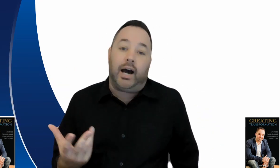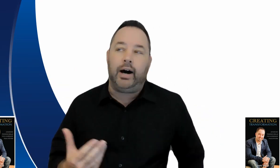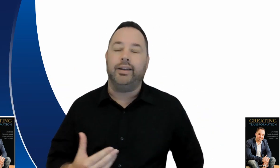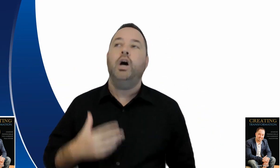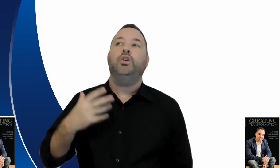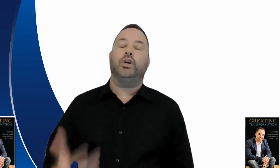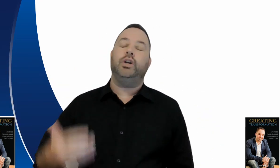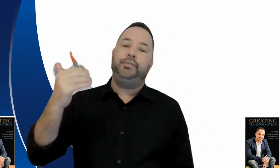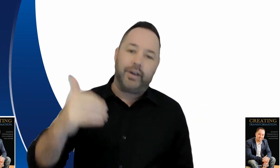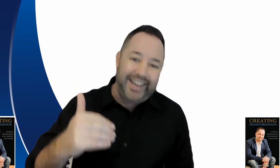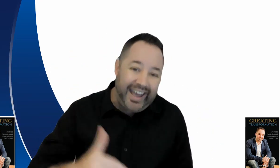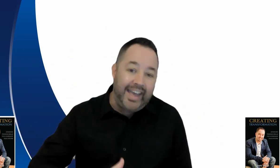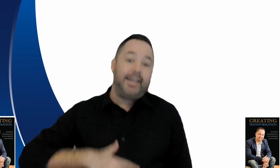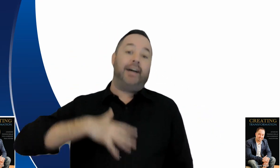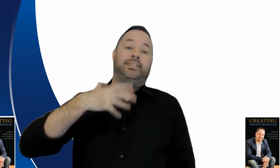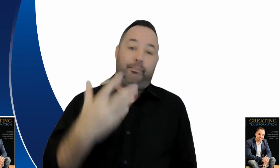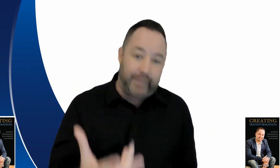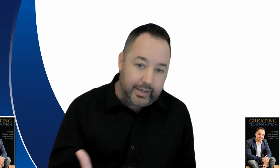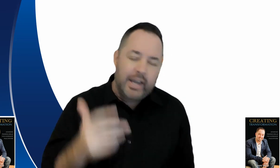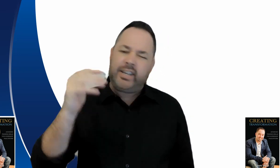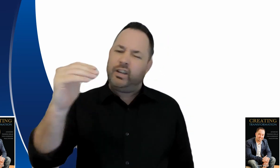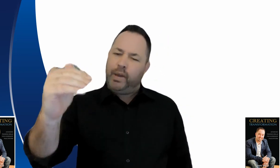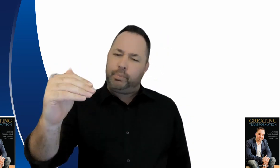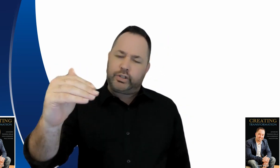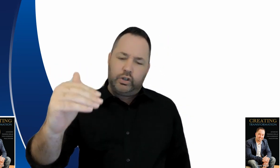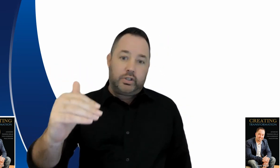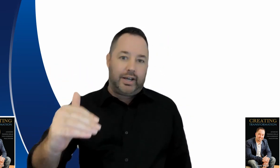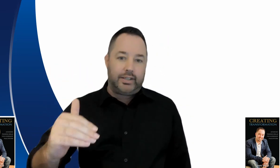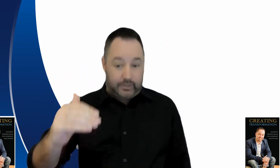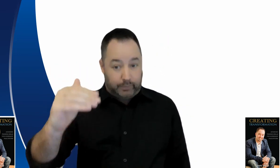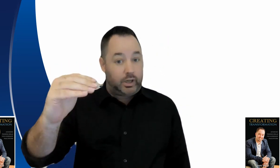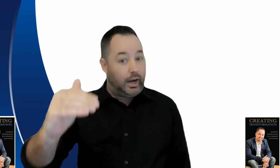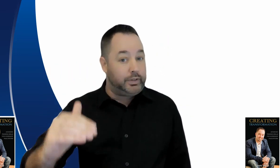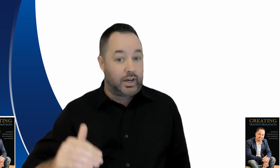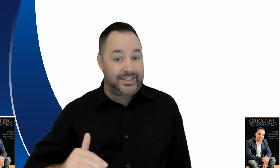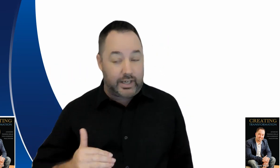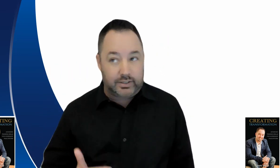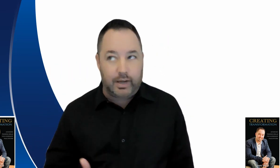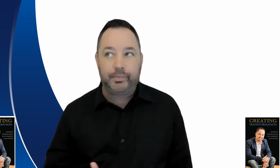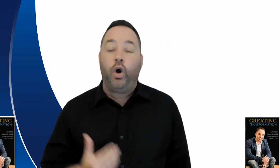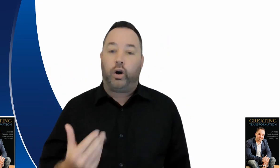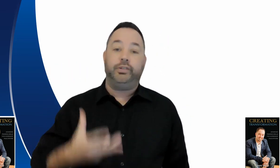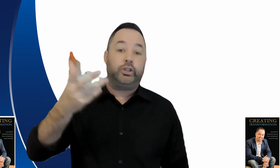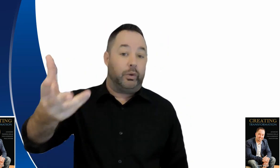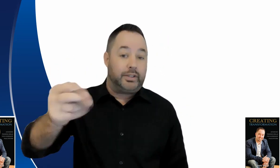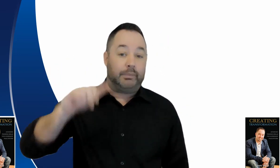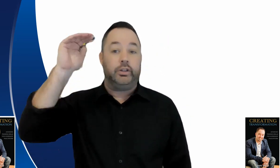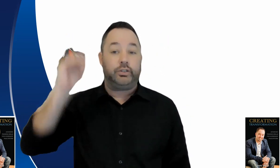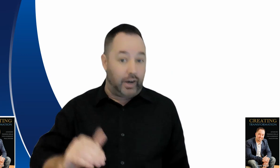just can't so if you're going to hand out something give people to die some time to digest it or if you're showing something on the